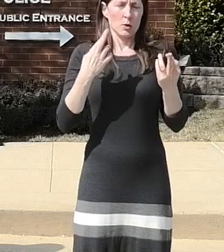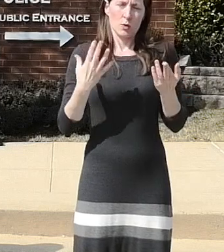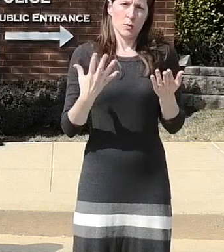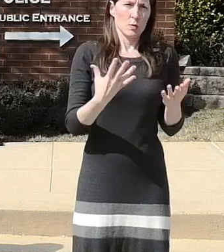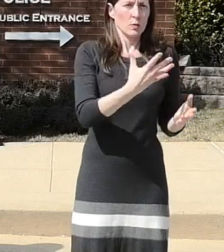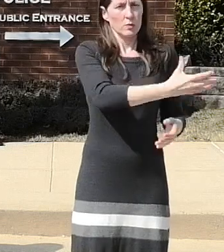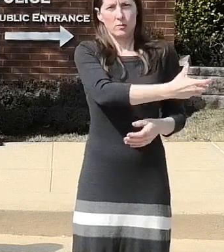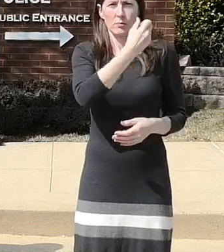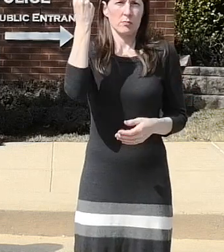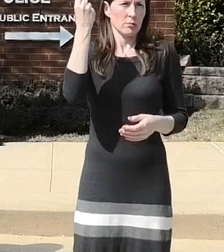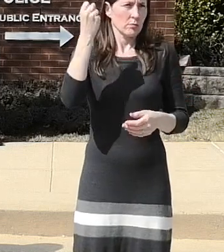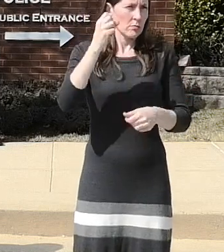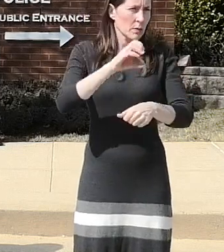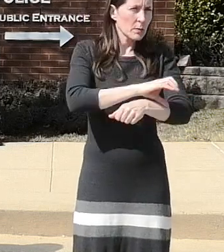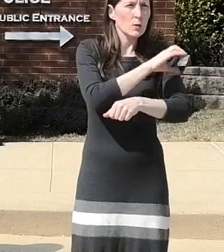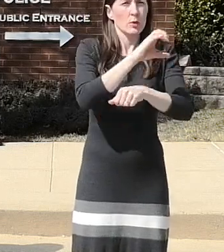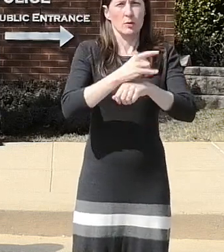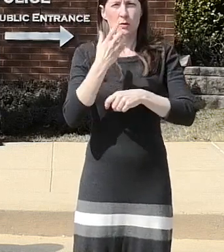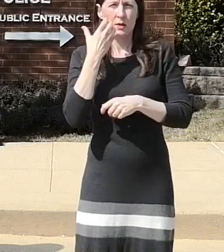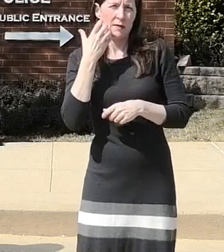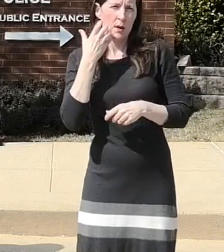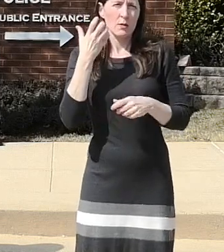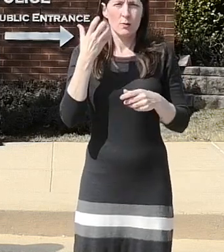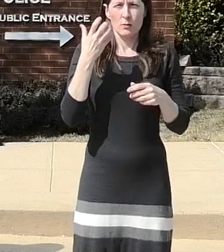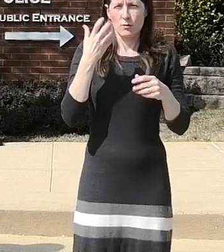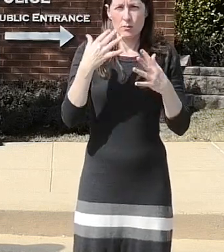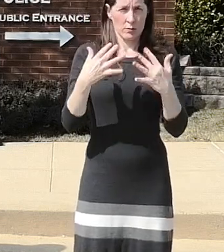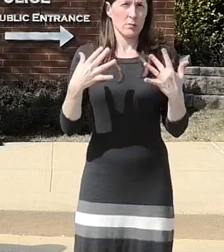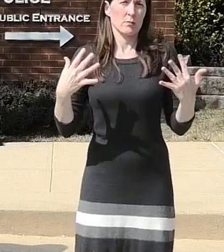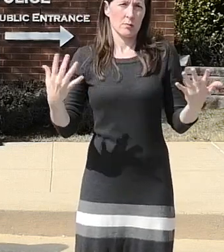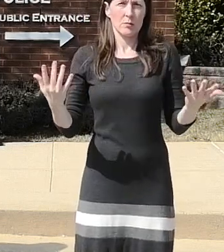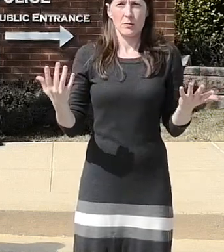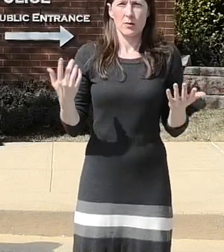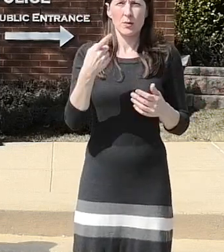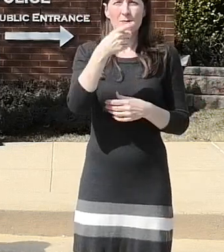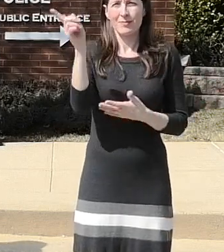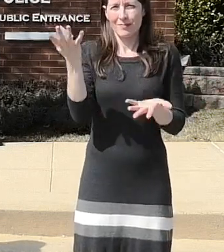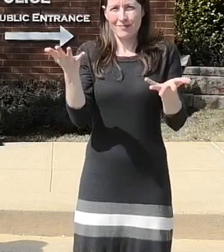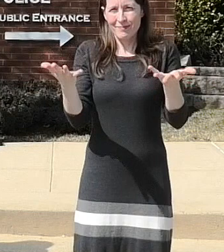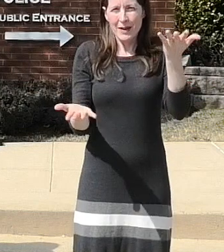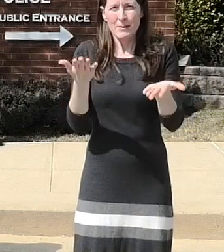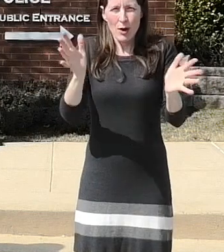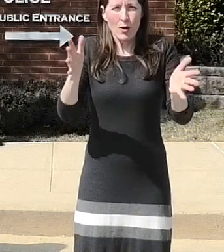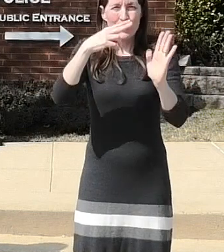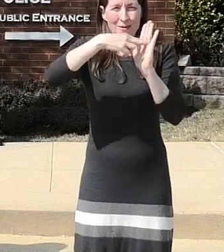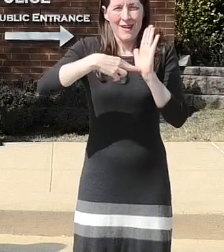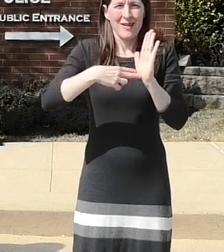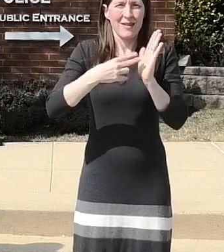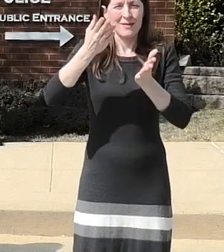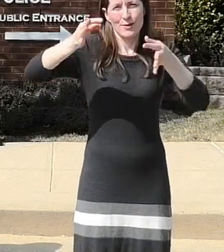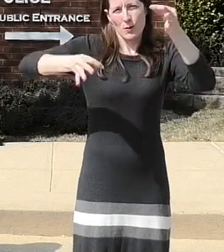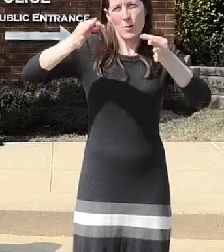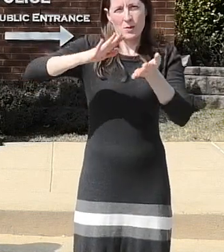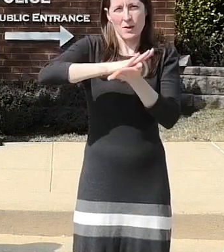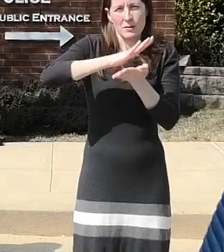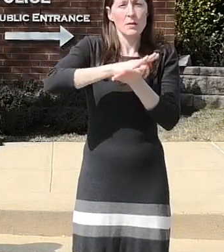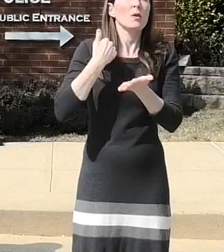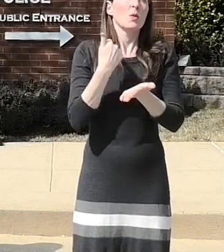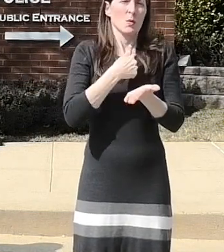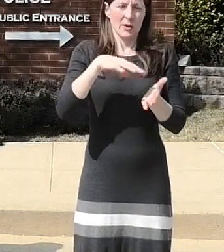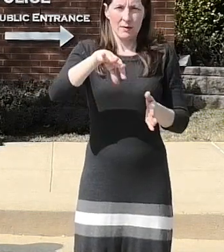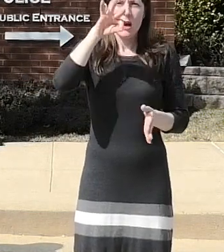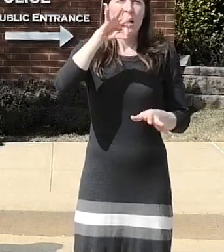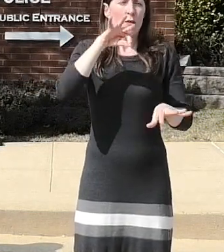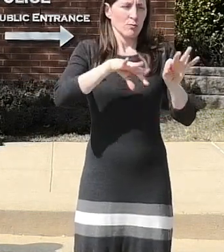retrieve some of those things and as you probably read in some of the court documents we have found um items